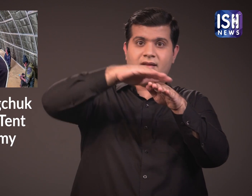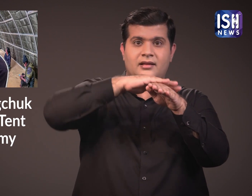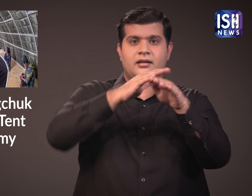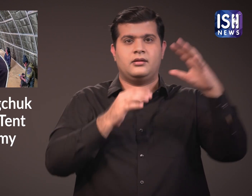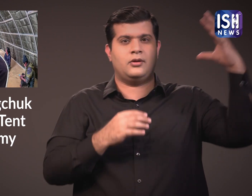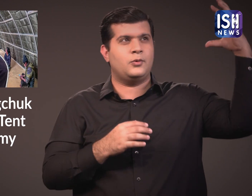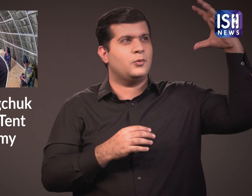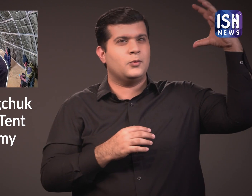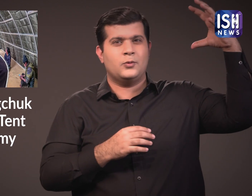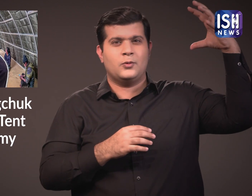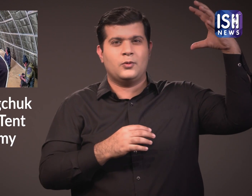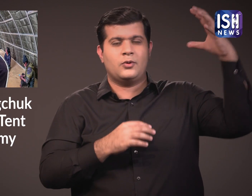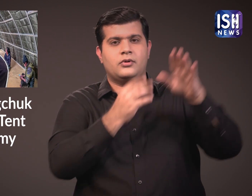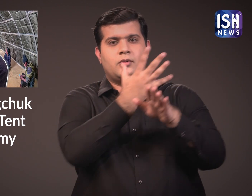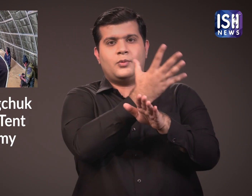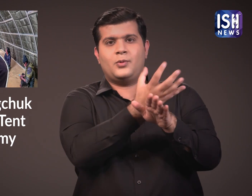Heat is collected from the sun.